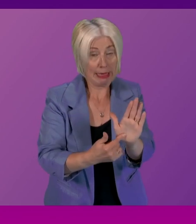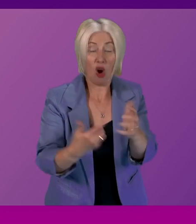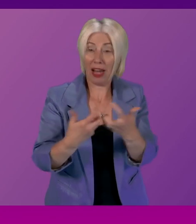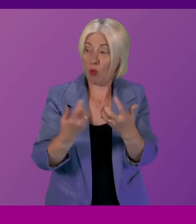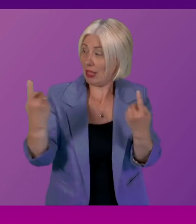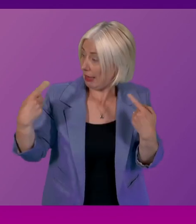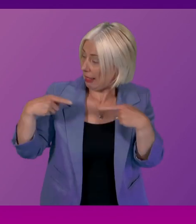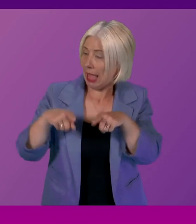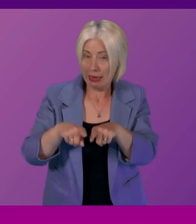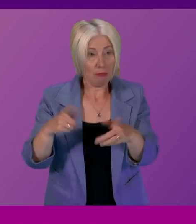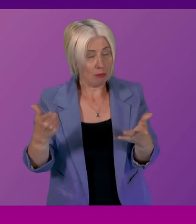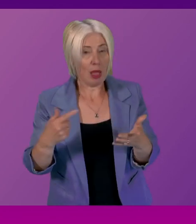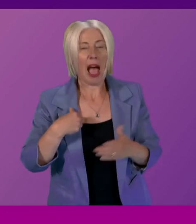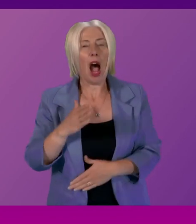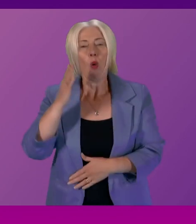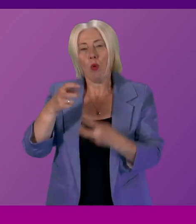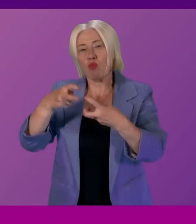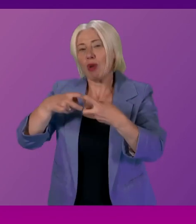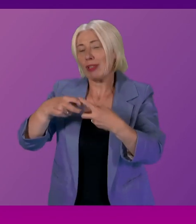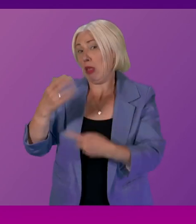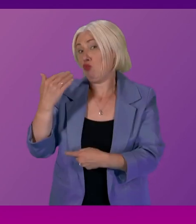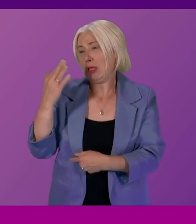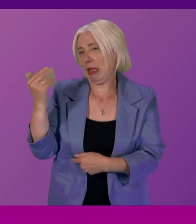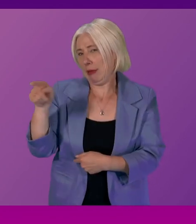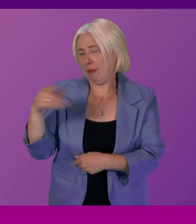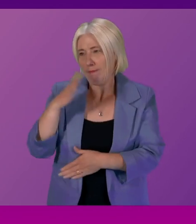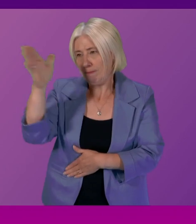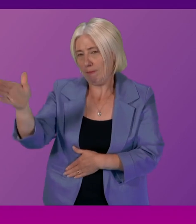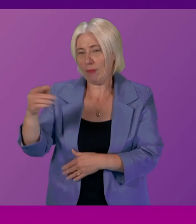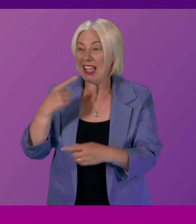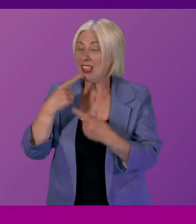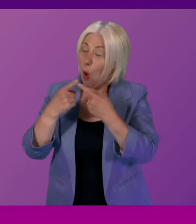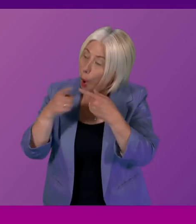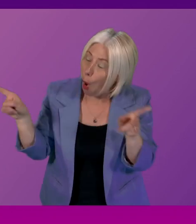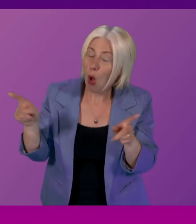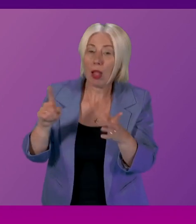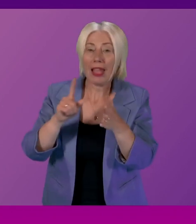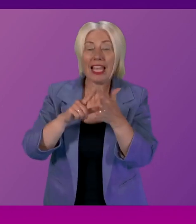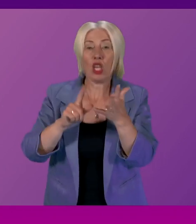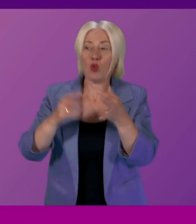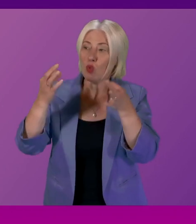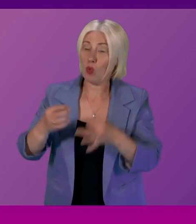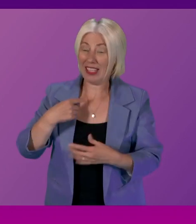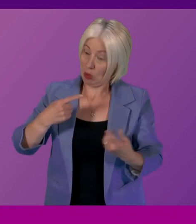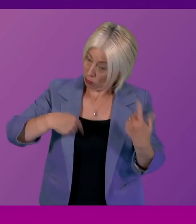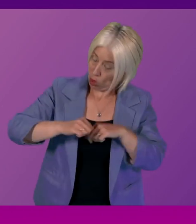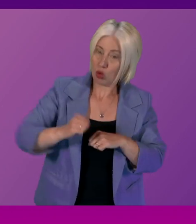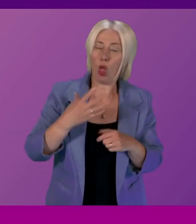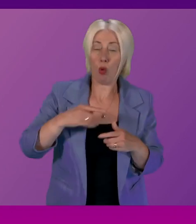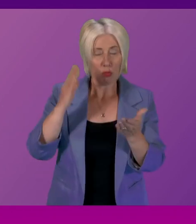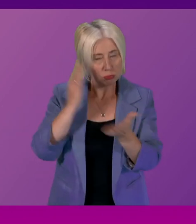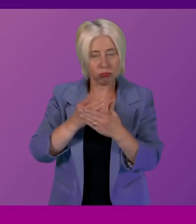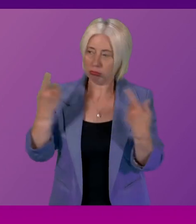but in my recent visit to Brussels I made it very clear to every single EU official that I spoke to that we want to continue that alignment